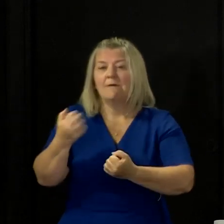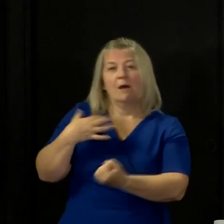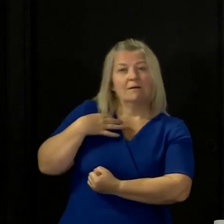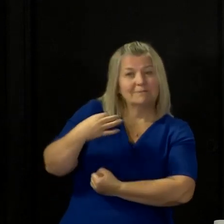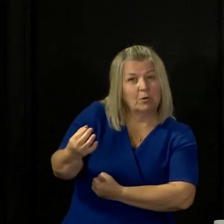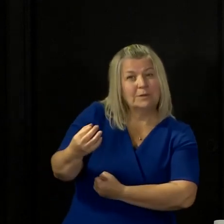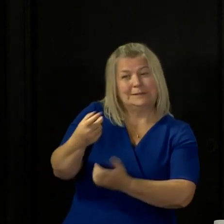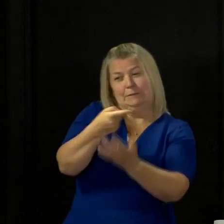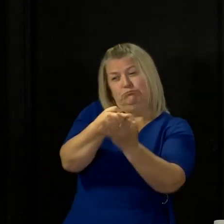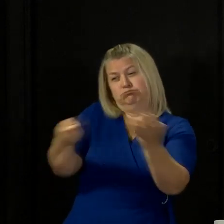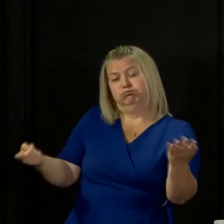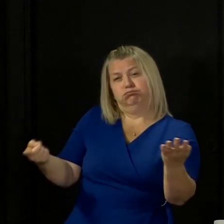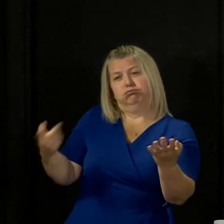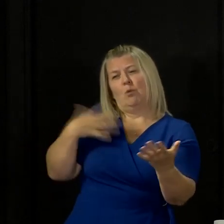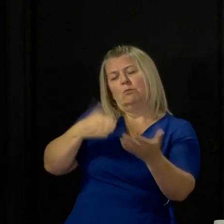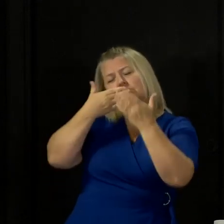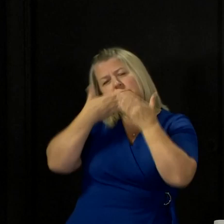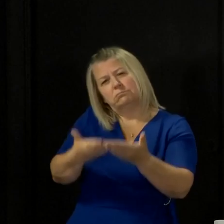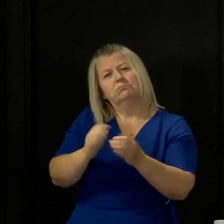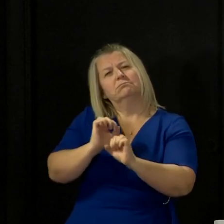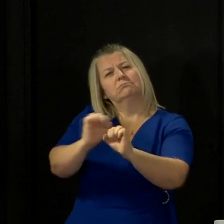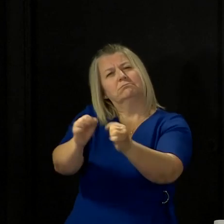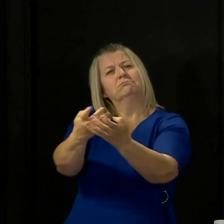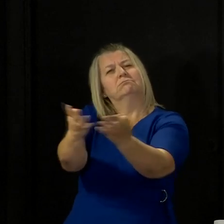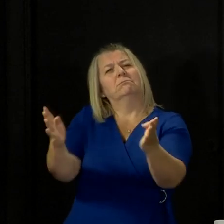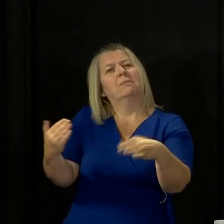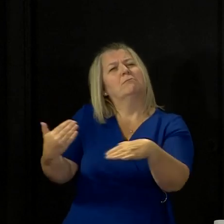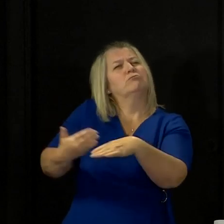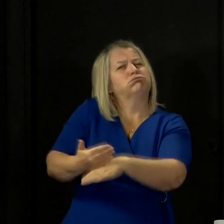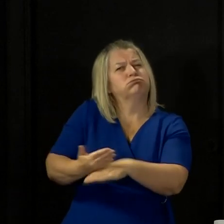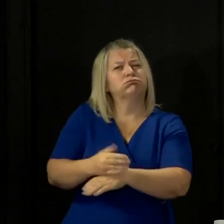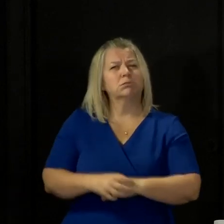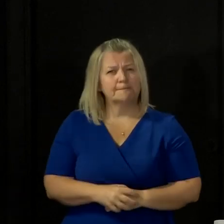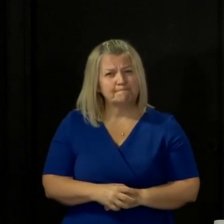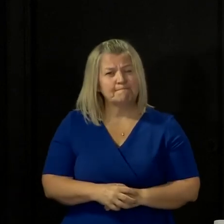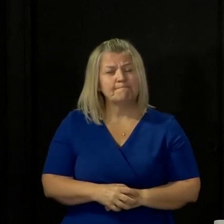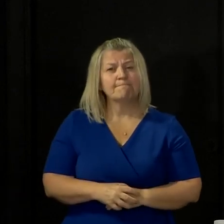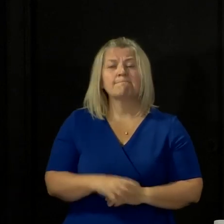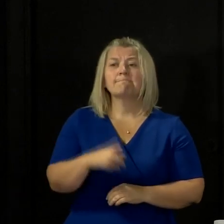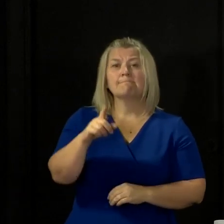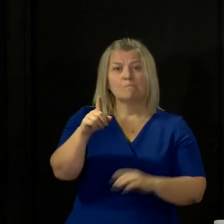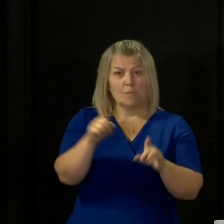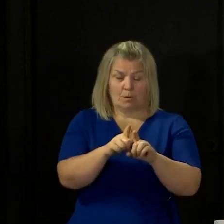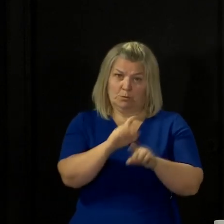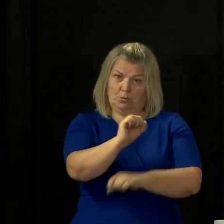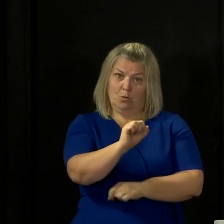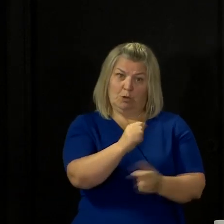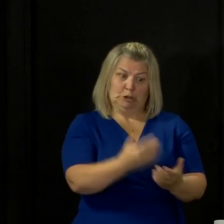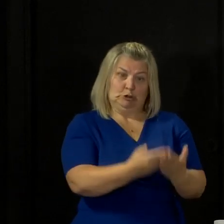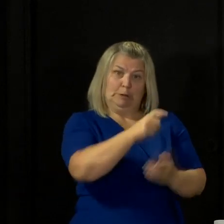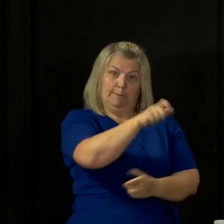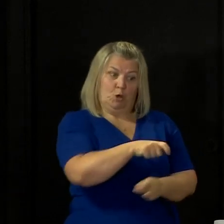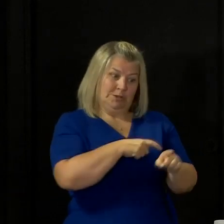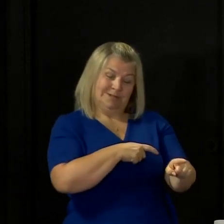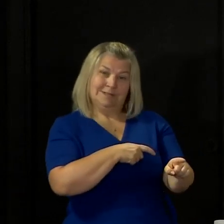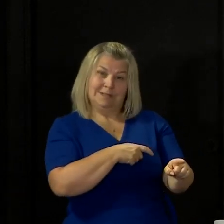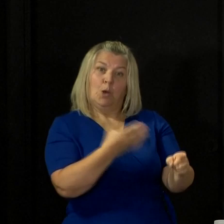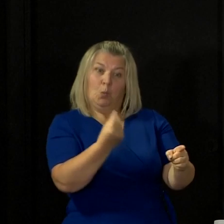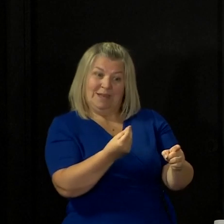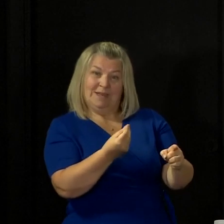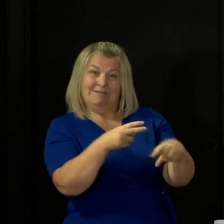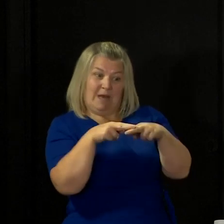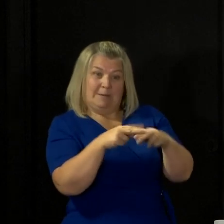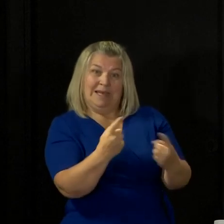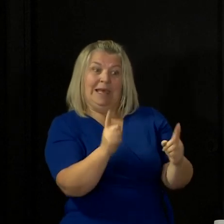say thank you to all of them. I also know that for anyone who lives with someone who is shielding, this has been a particularly stressful